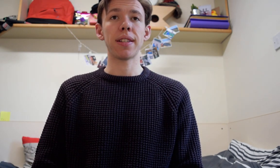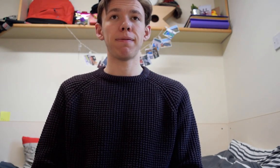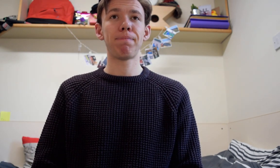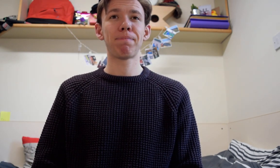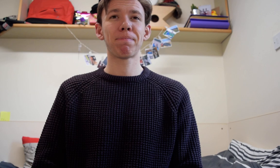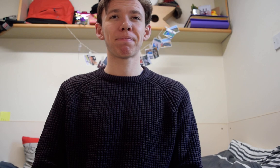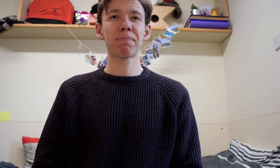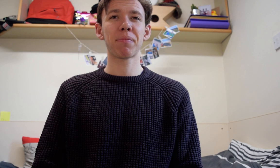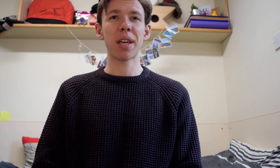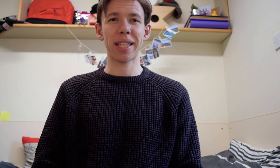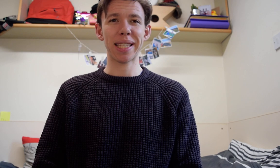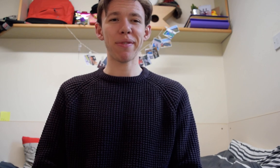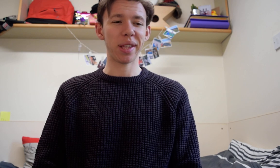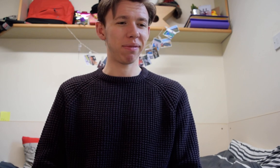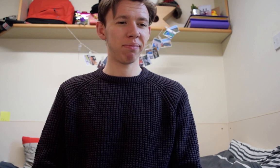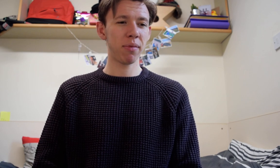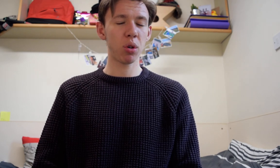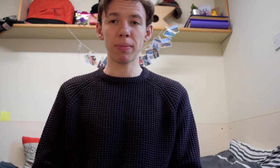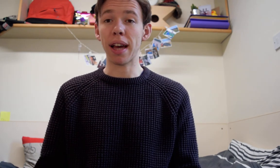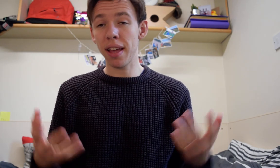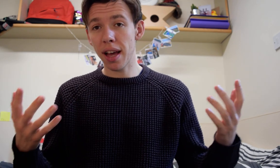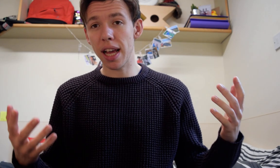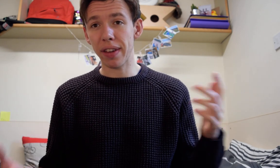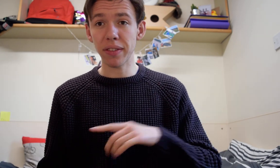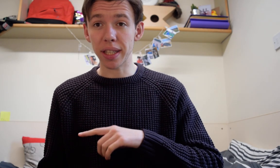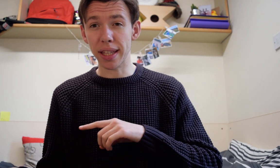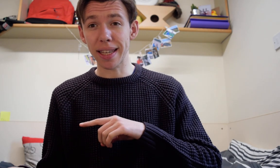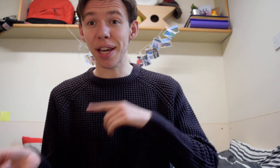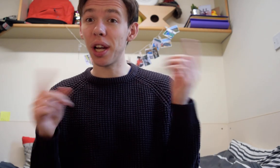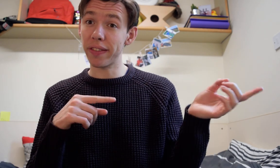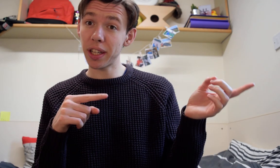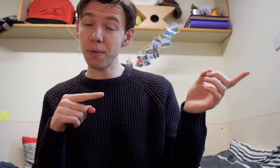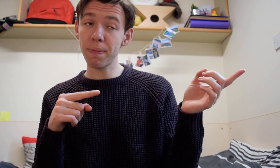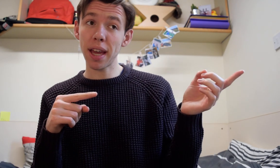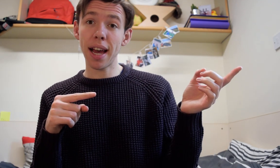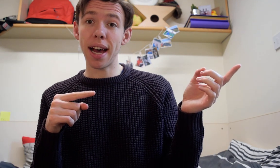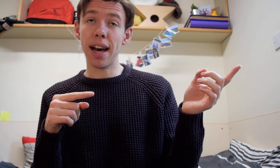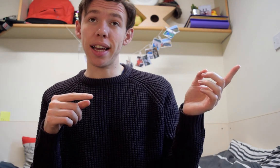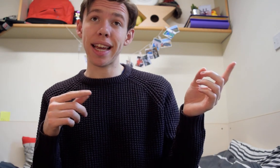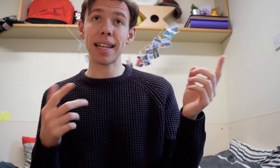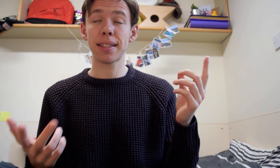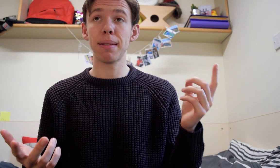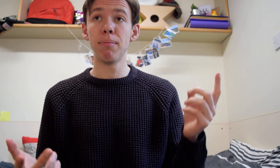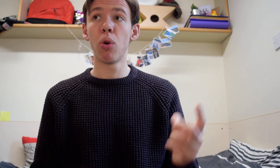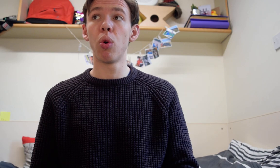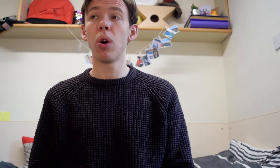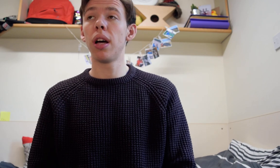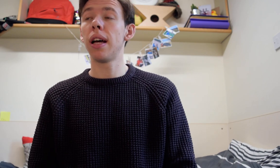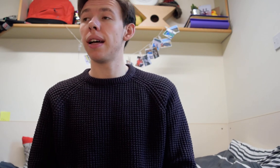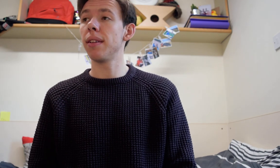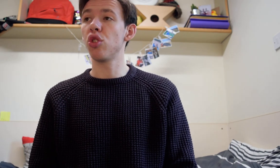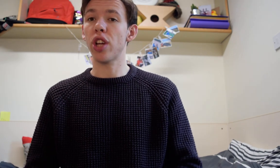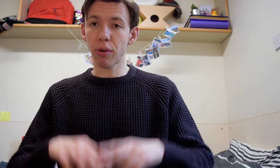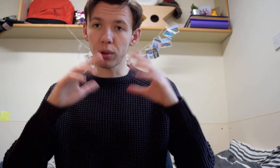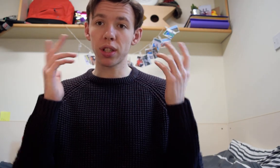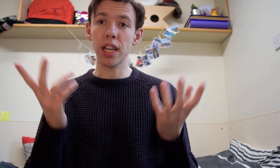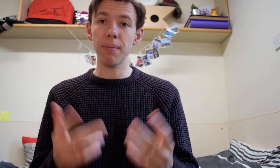I think that's everything awesome yeah if you haven't seen the earlier video it has some more general terms